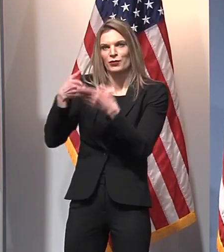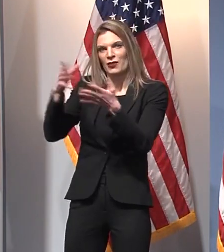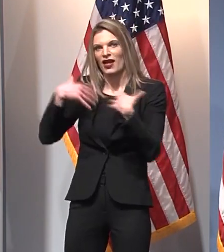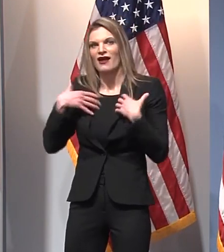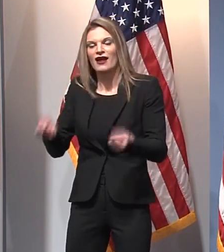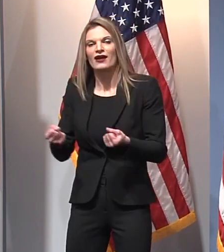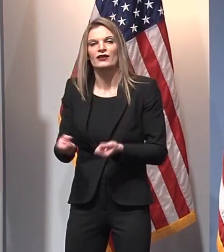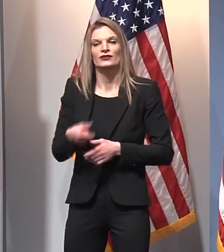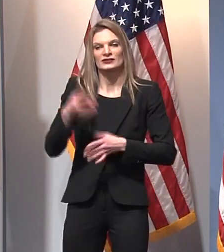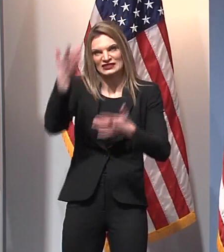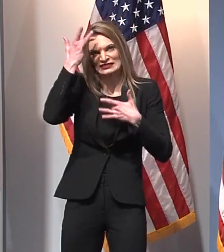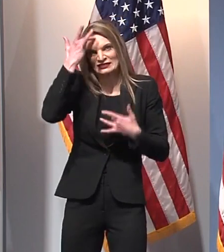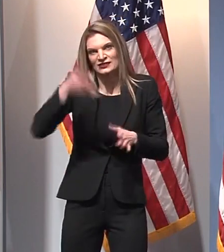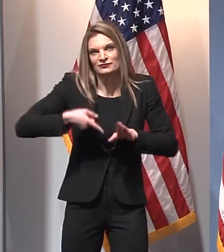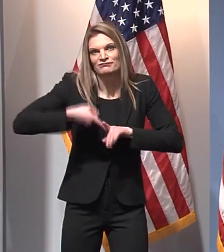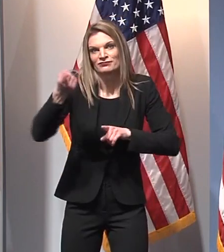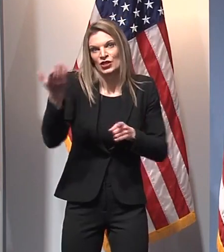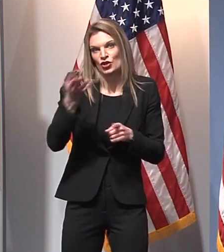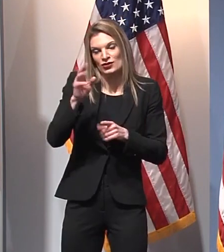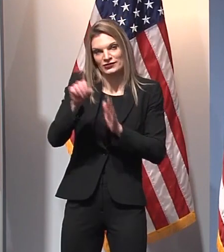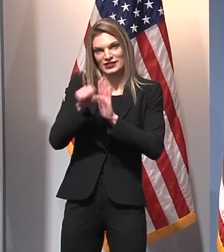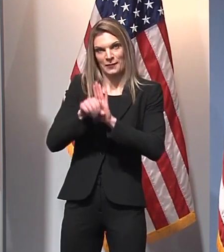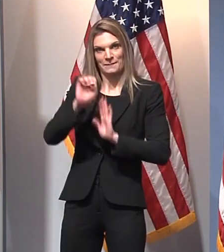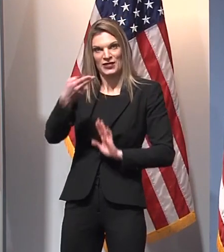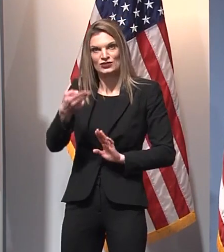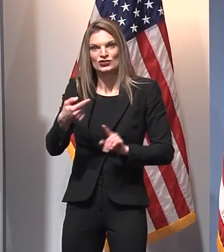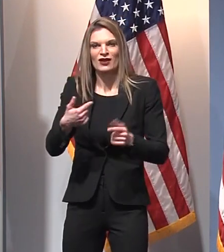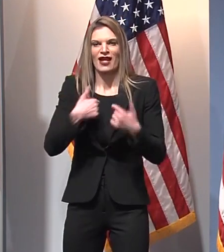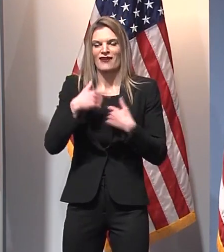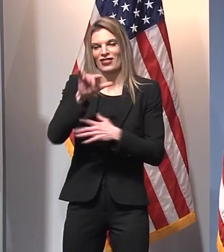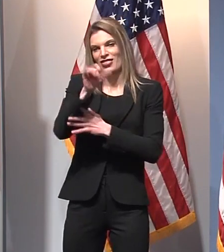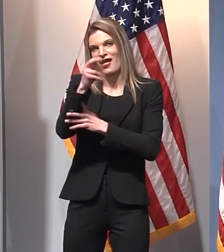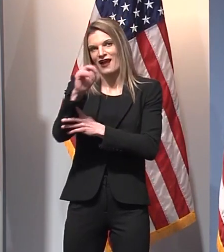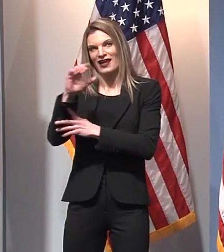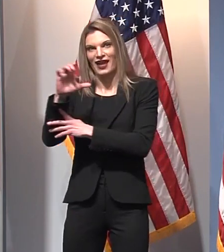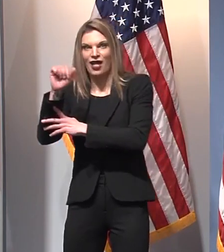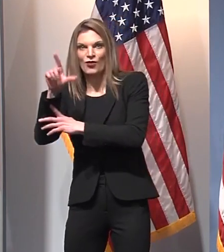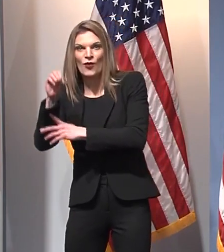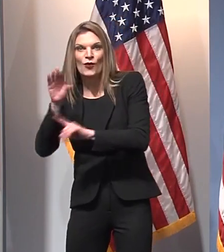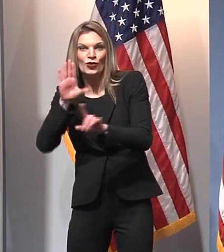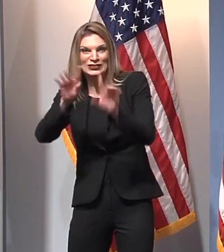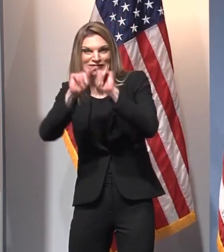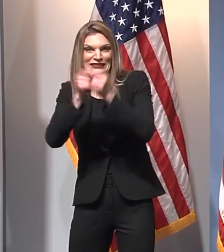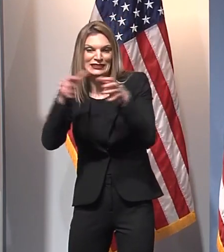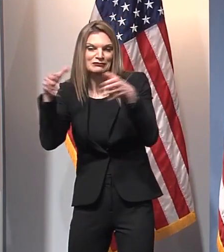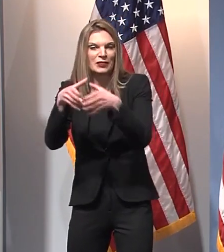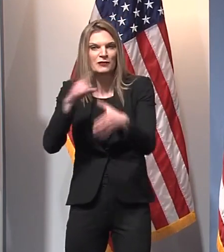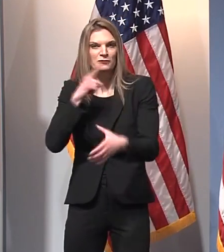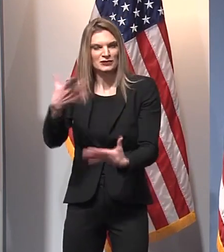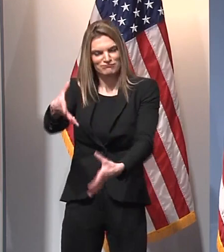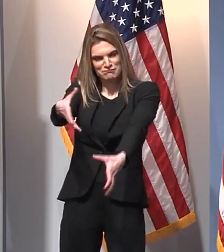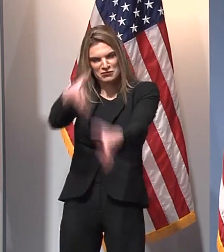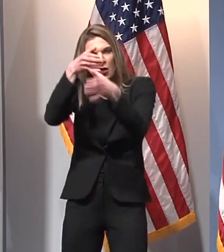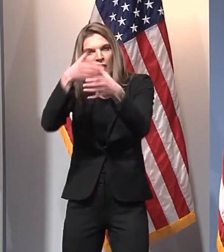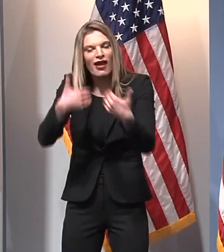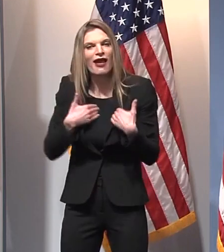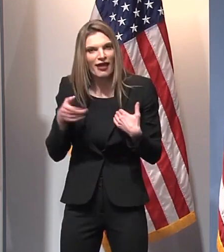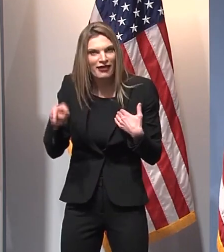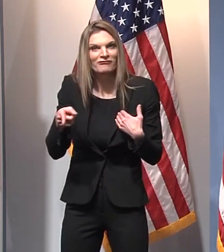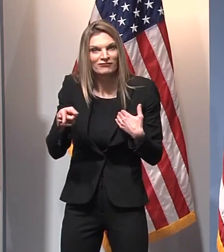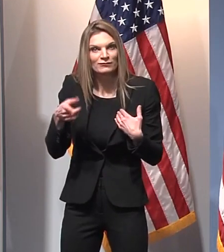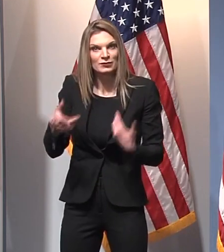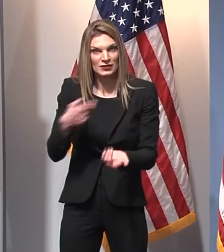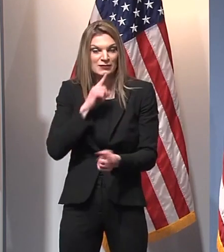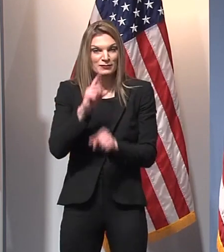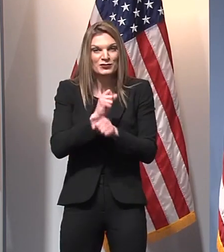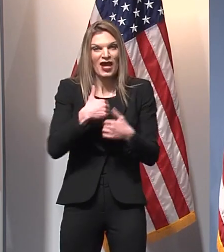or our epidemiology department here at the state of Michigan, Dr. Lyon Callow and her team. We are local health departments. mean, we've got some of